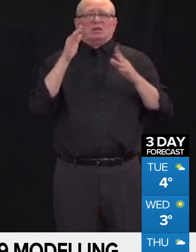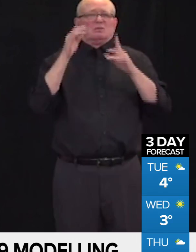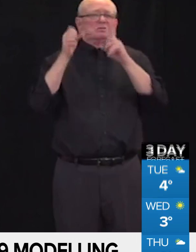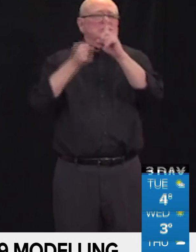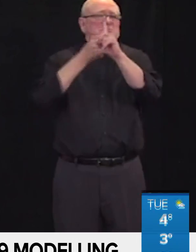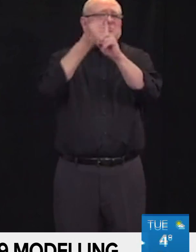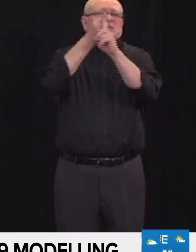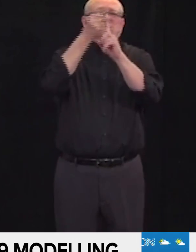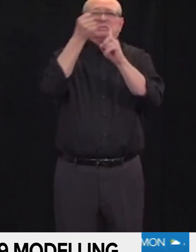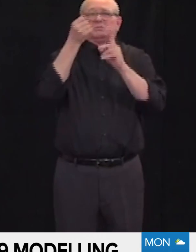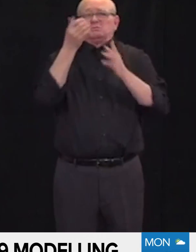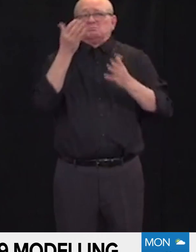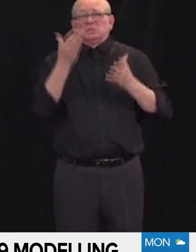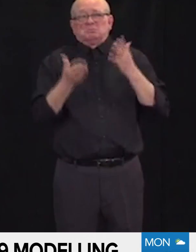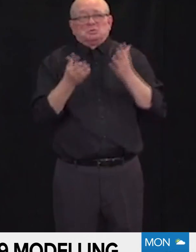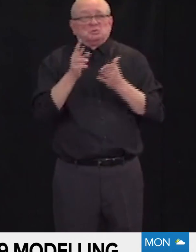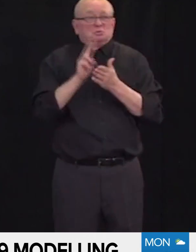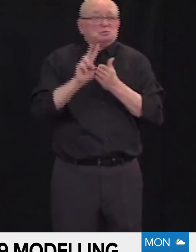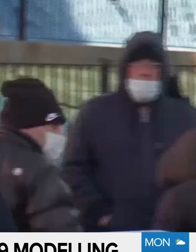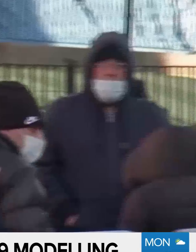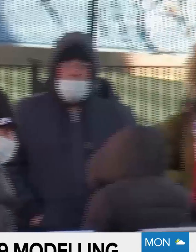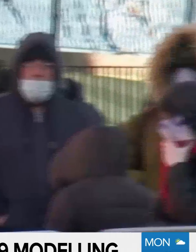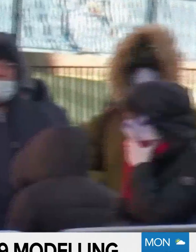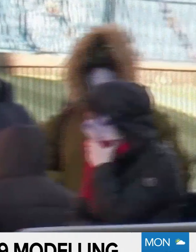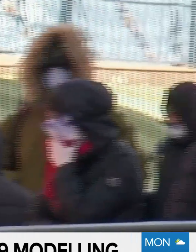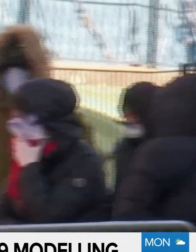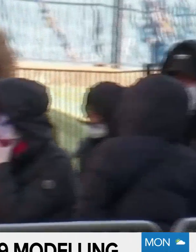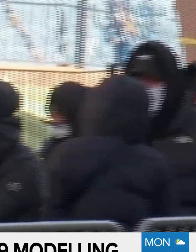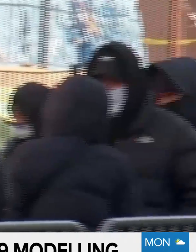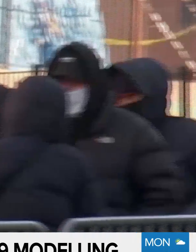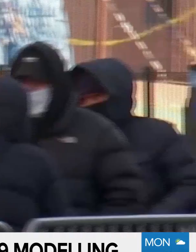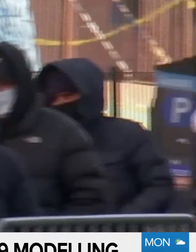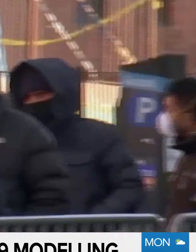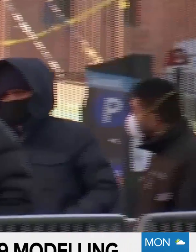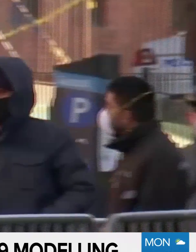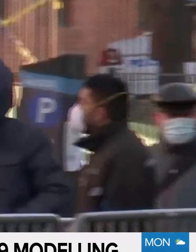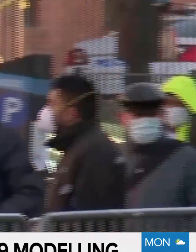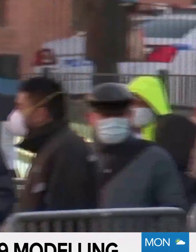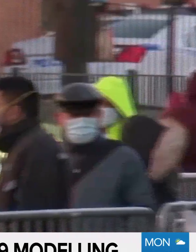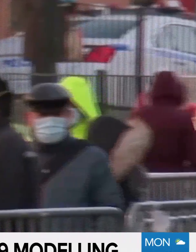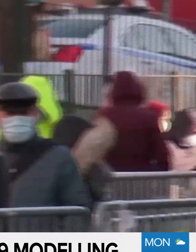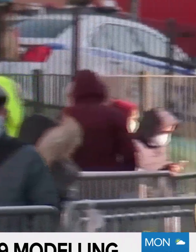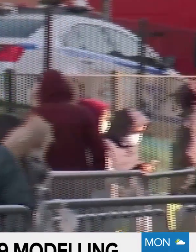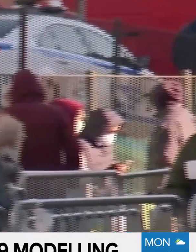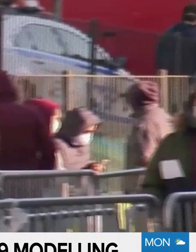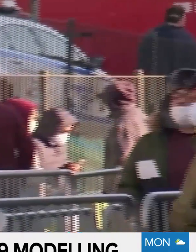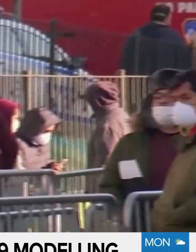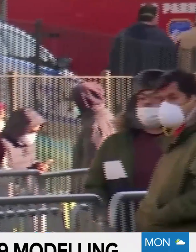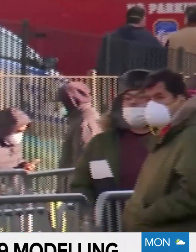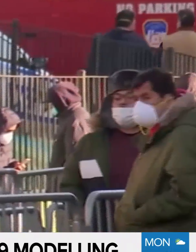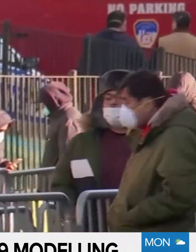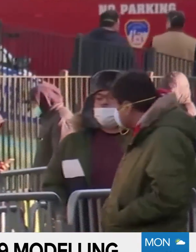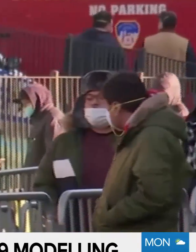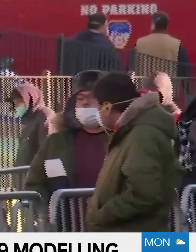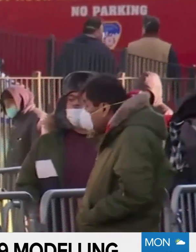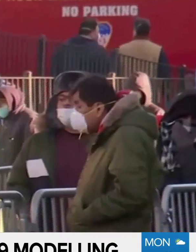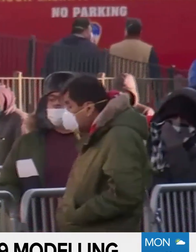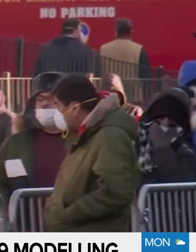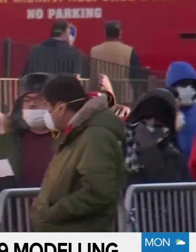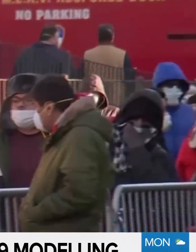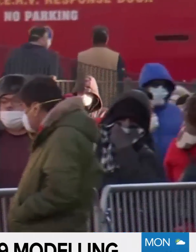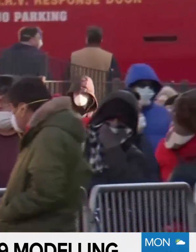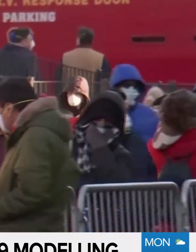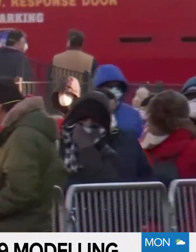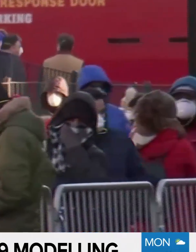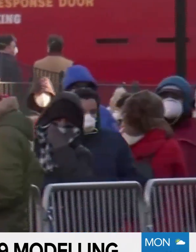conduct themselves now. Dr. Dina Hinshaw is cautiously recommending the use of face masks